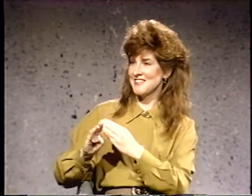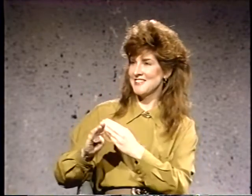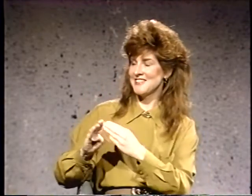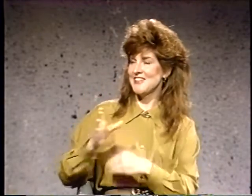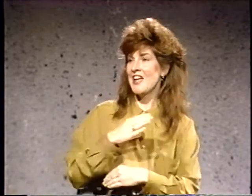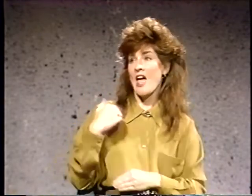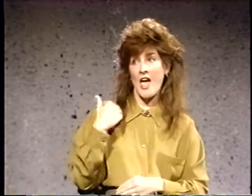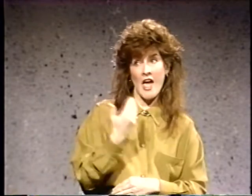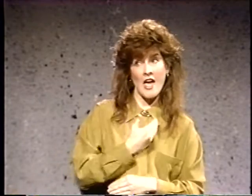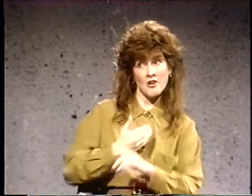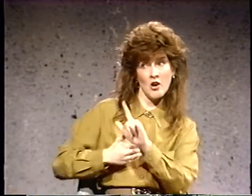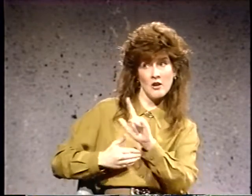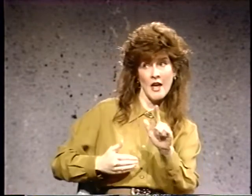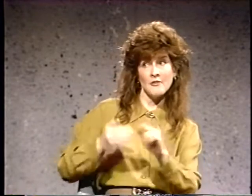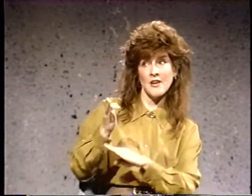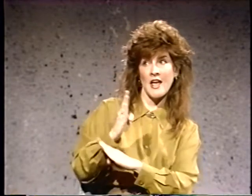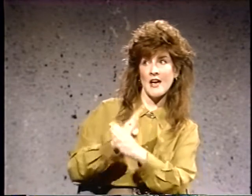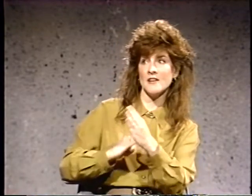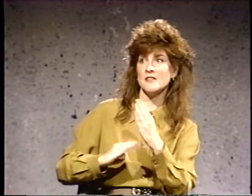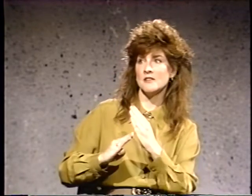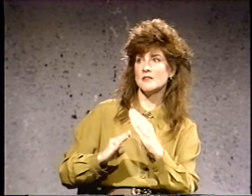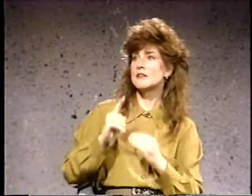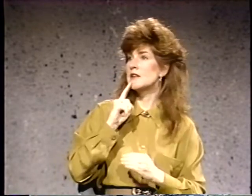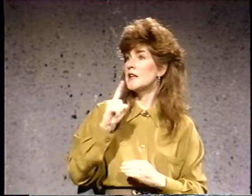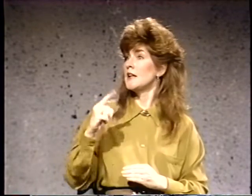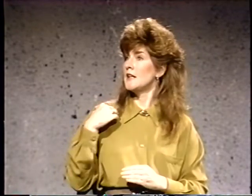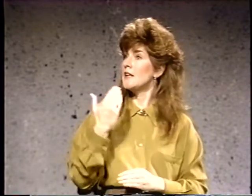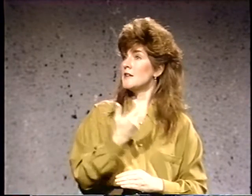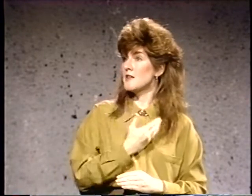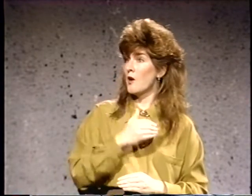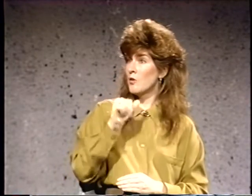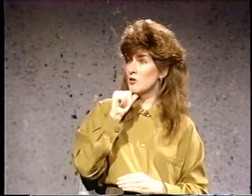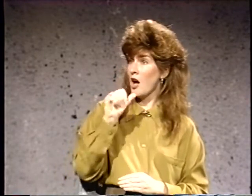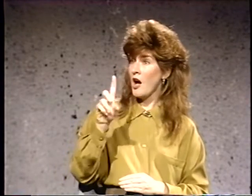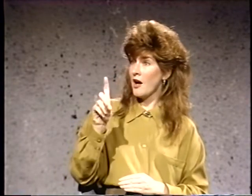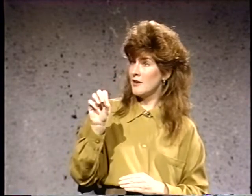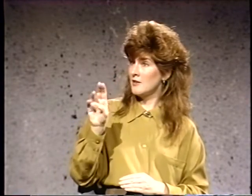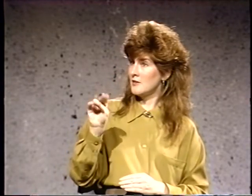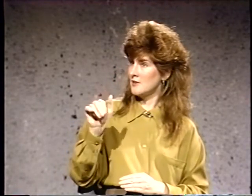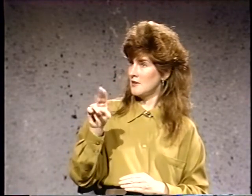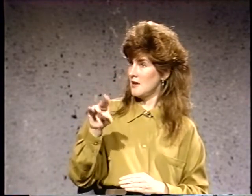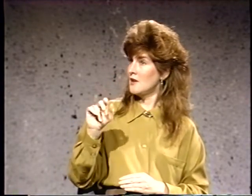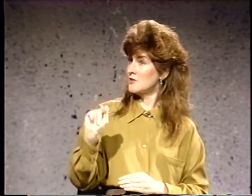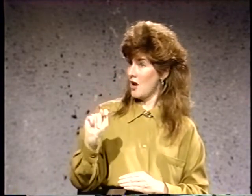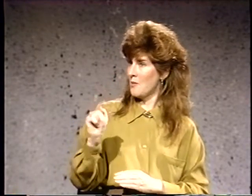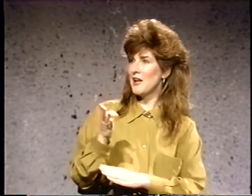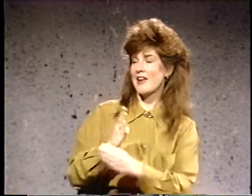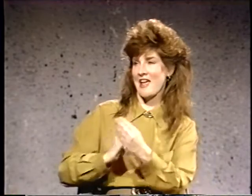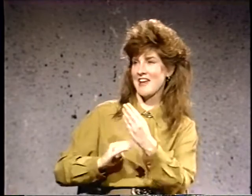and our left hand is our non-dominant hand.